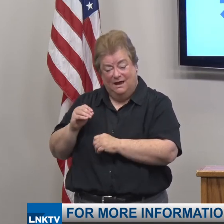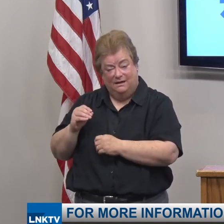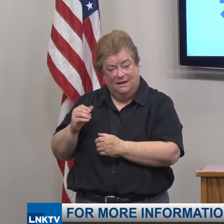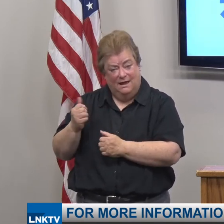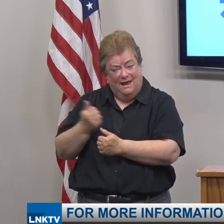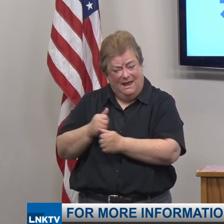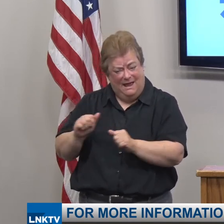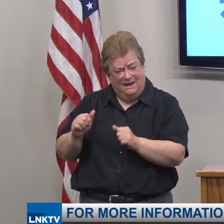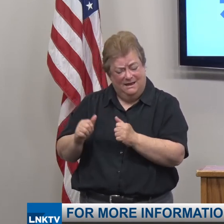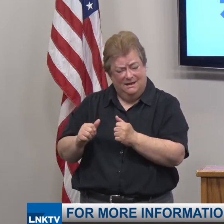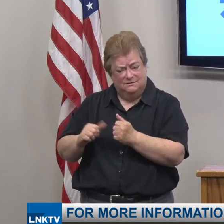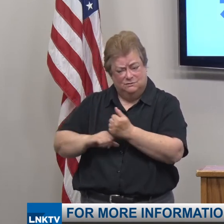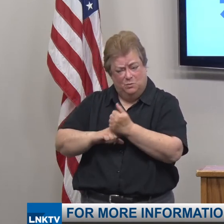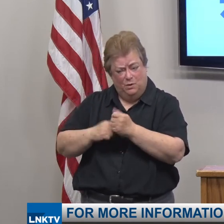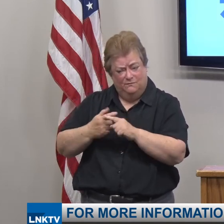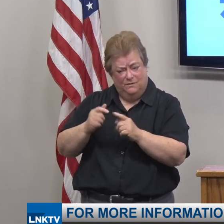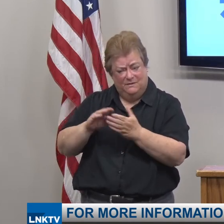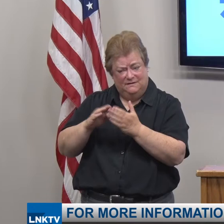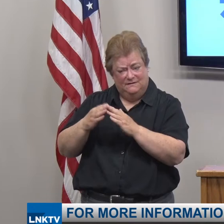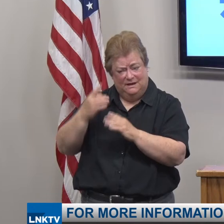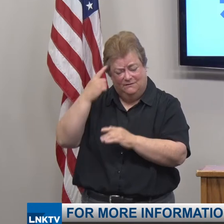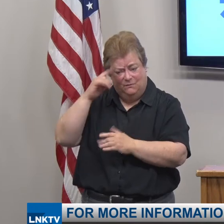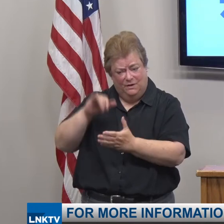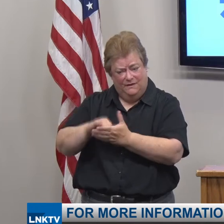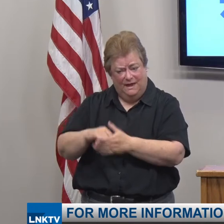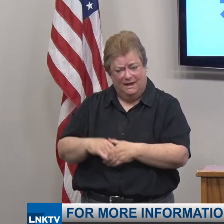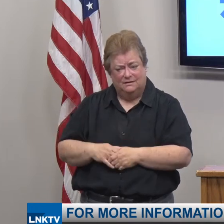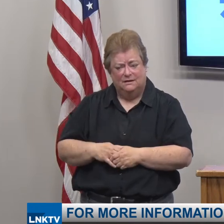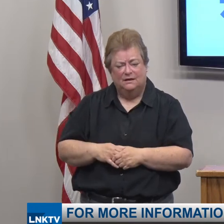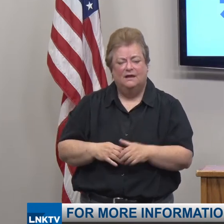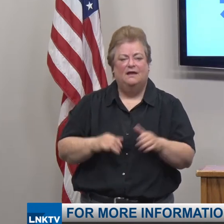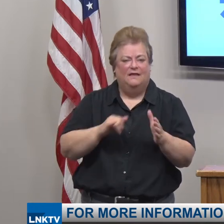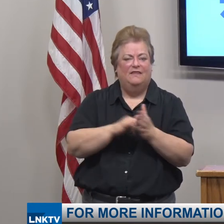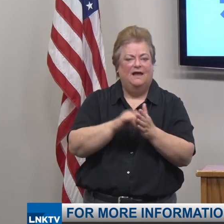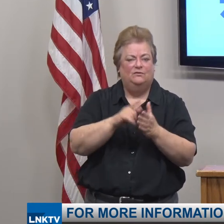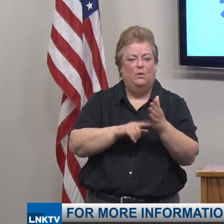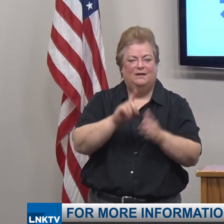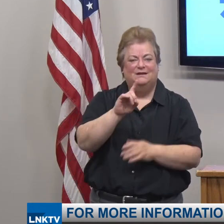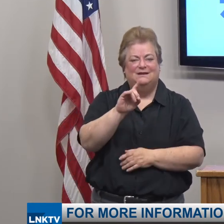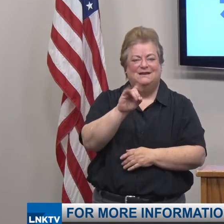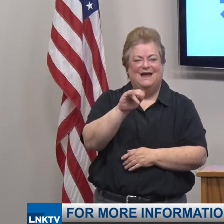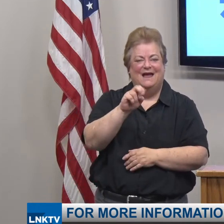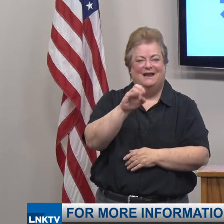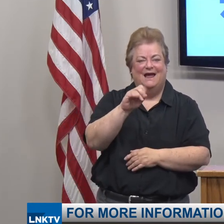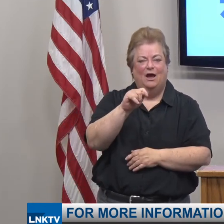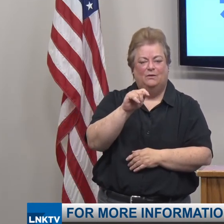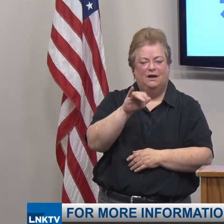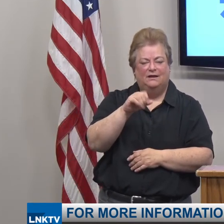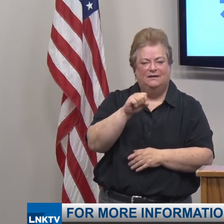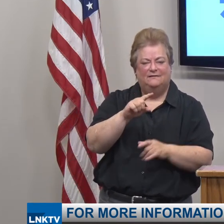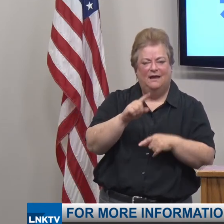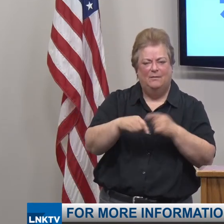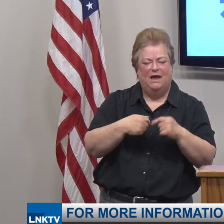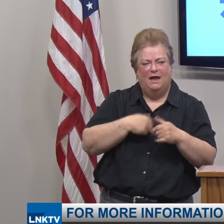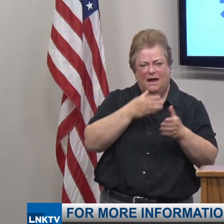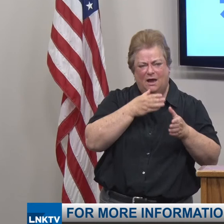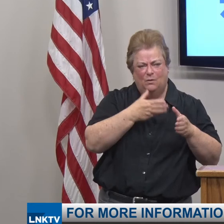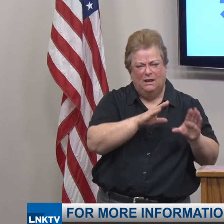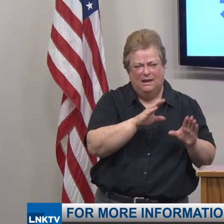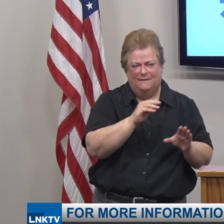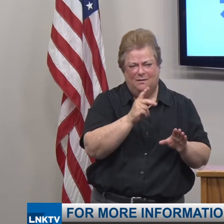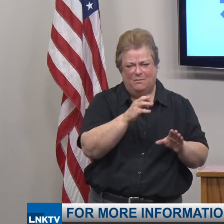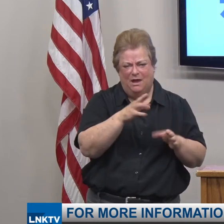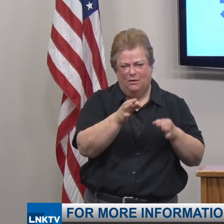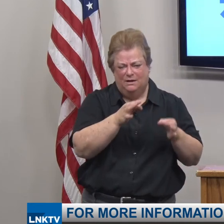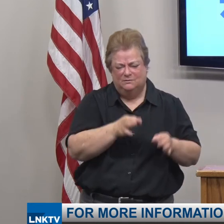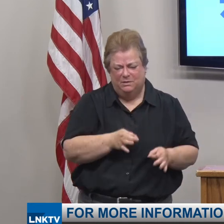Is there any support from the city on that? Actually, that's what dine-out is about, is being outside, and I'm going to let the mayor say a